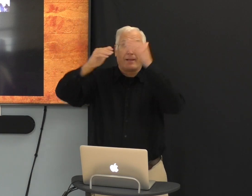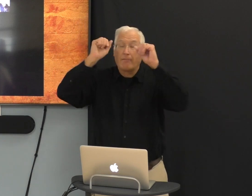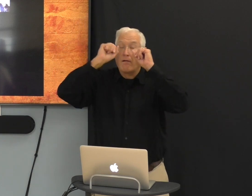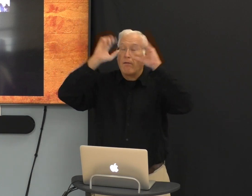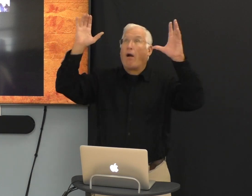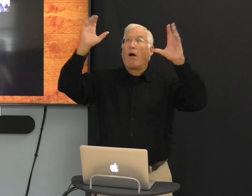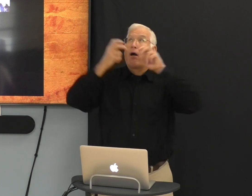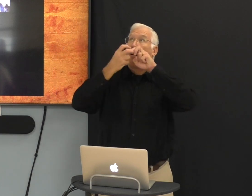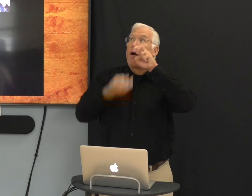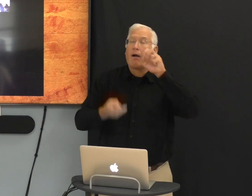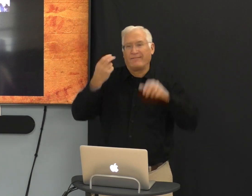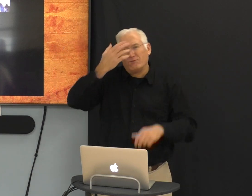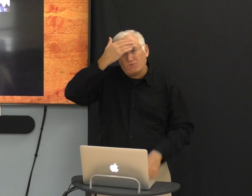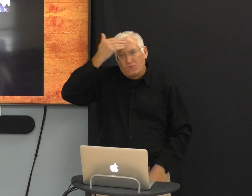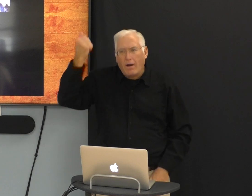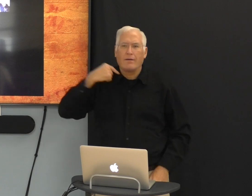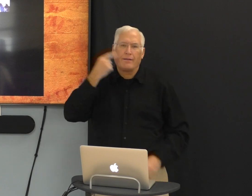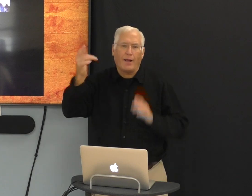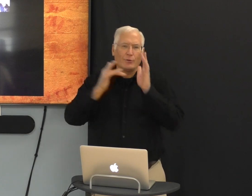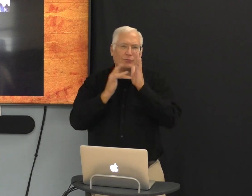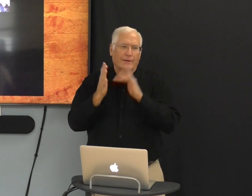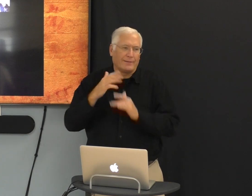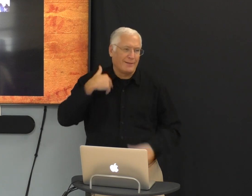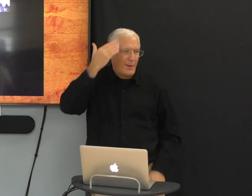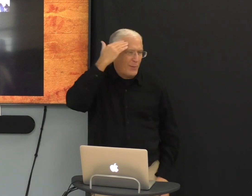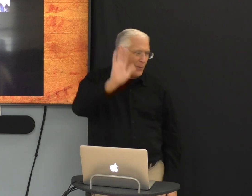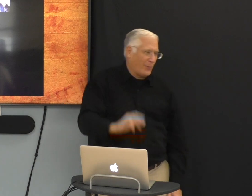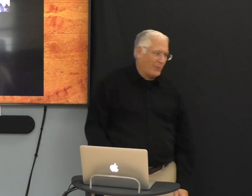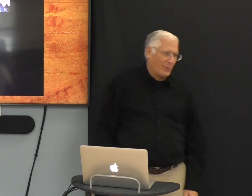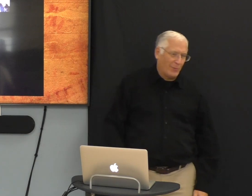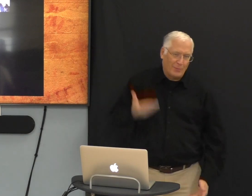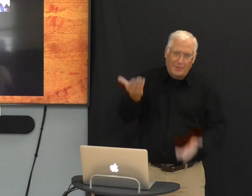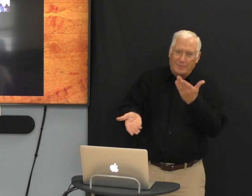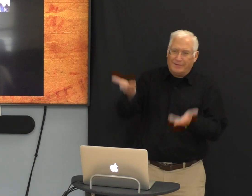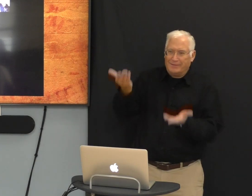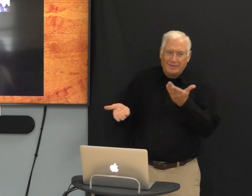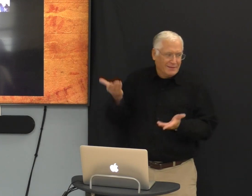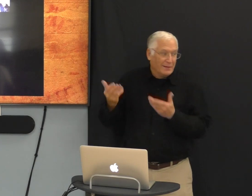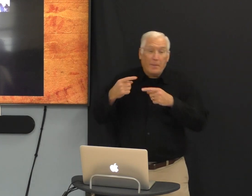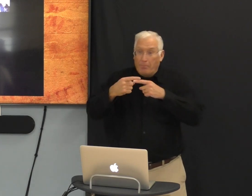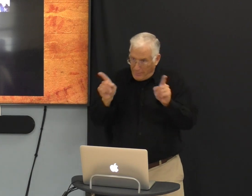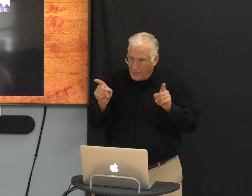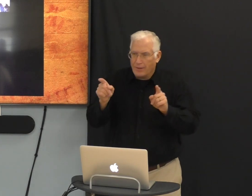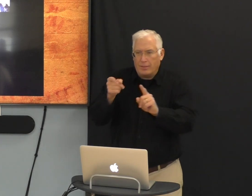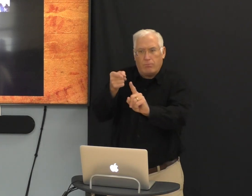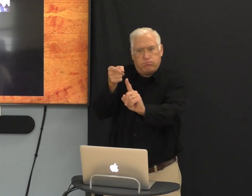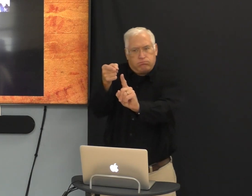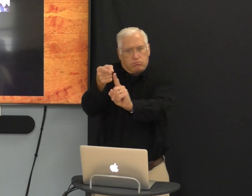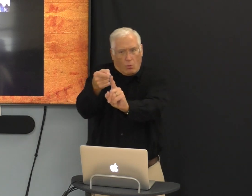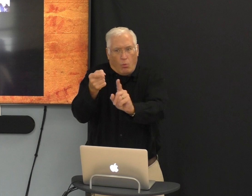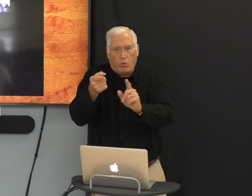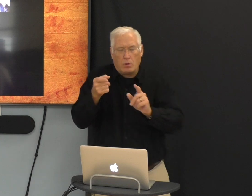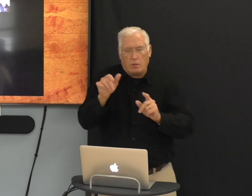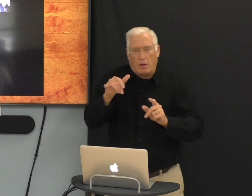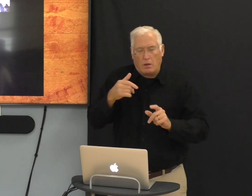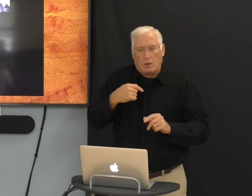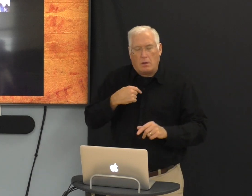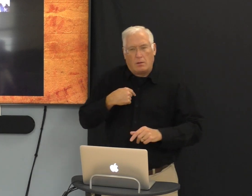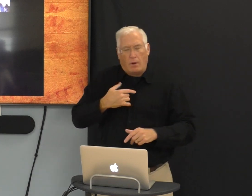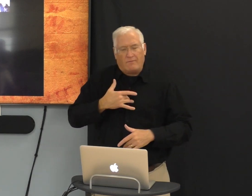And maybe when he got to heaven, he forgot. But I don't know because he would be so odd. But the point is,